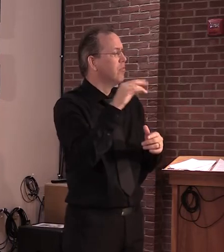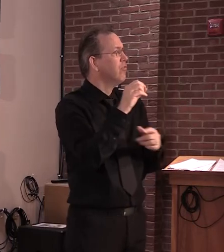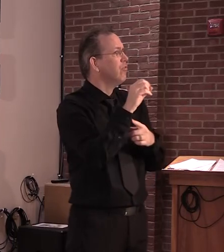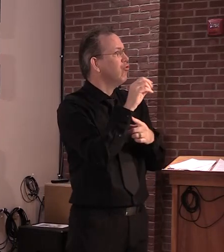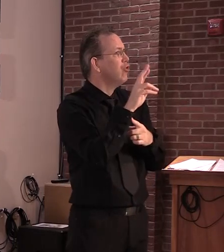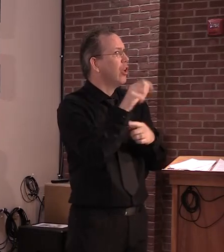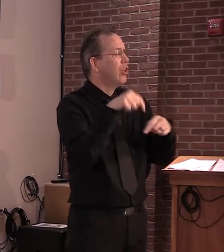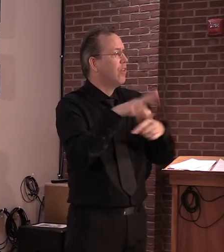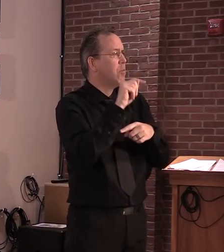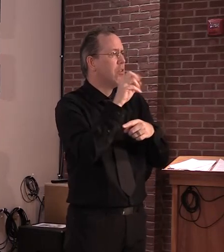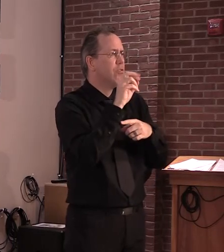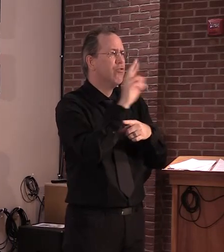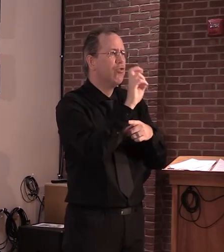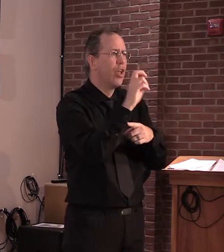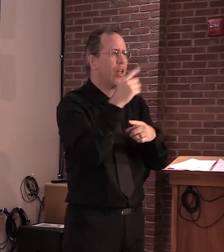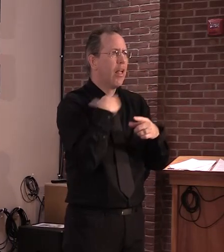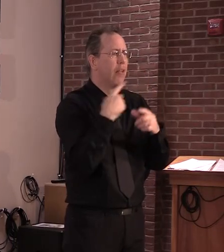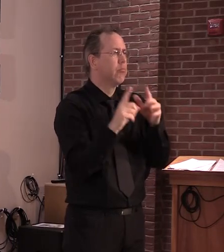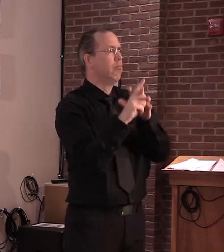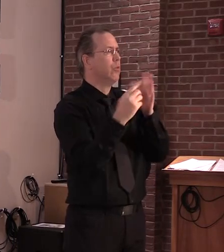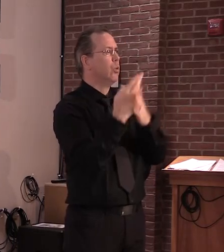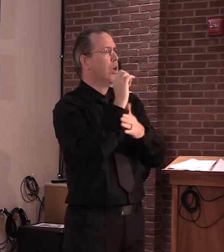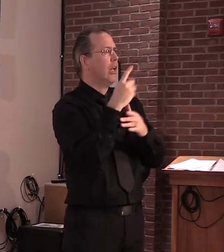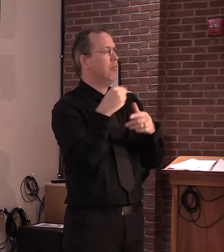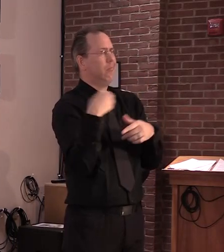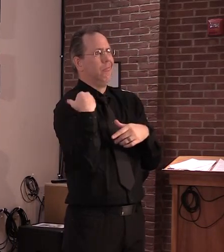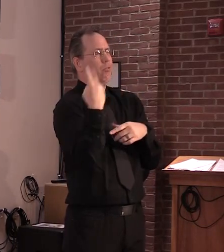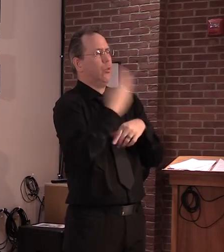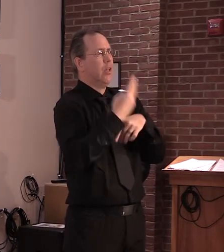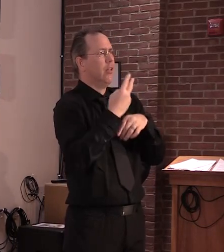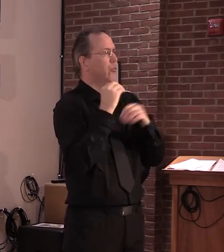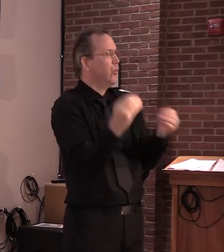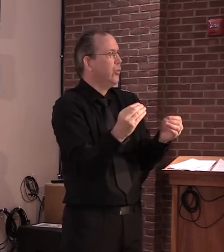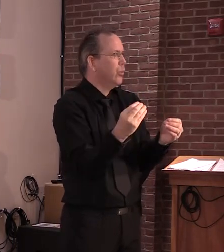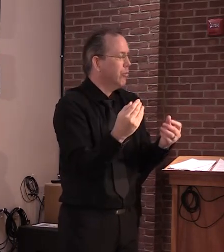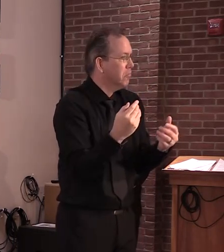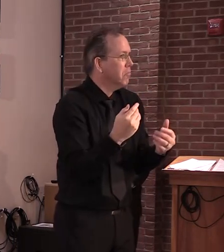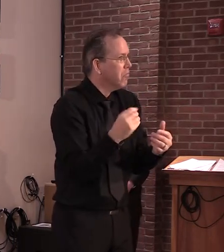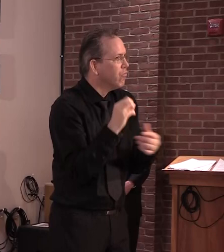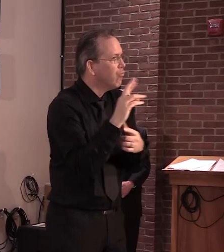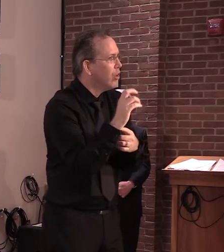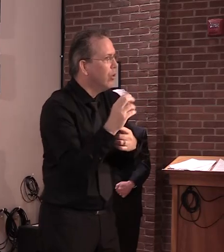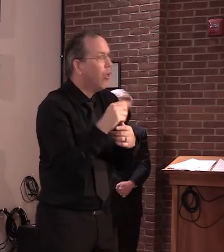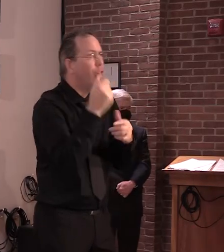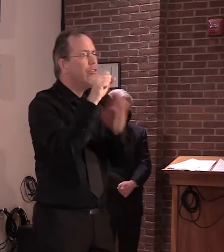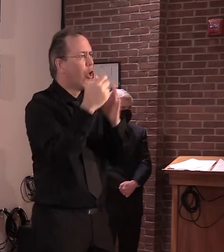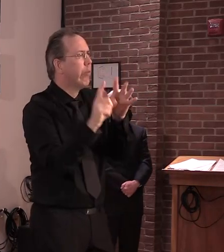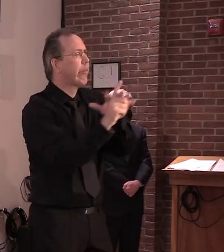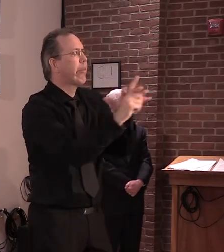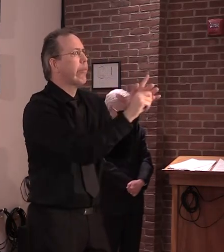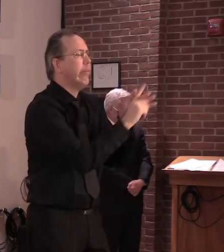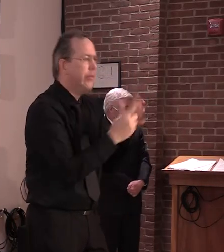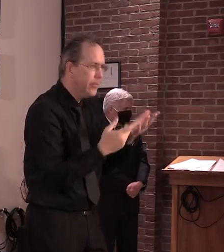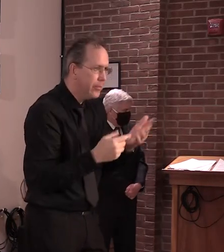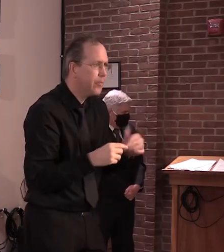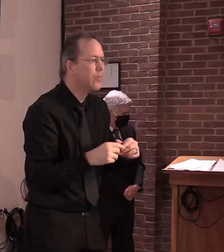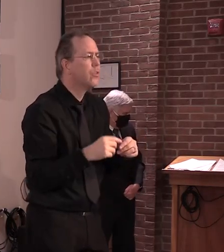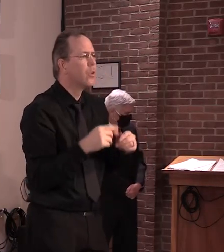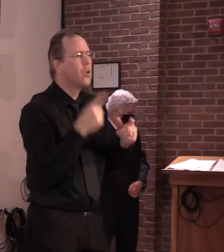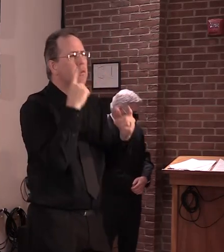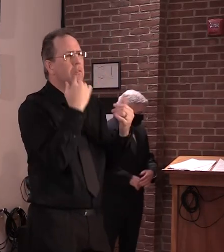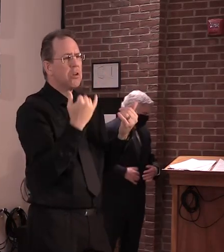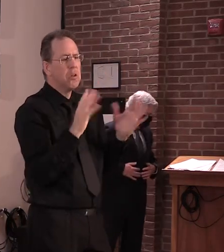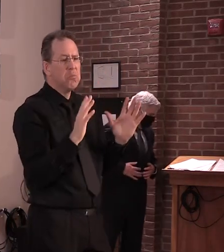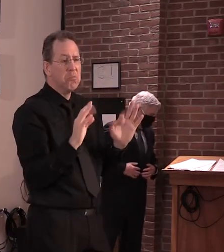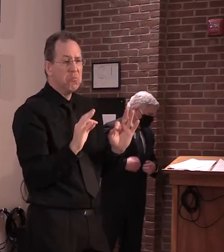that going for them, and I'm very proud of what everyone's doing. So we'll continue with this approach, and hopefully that